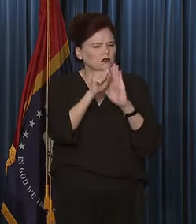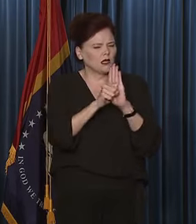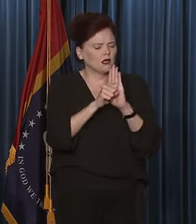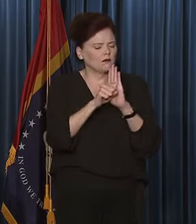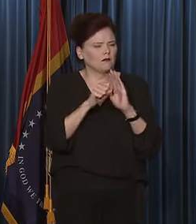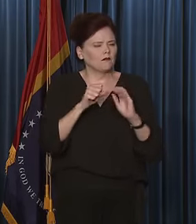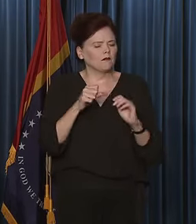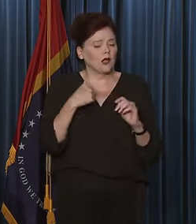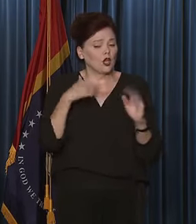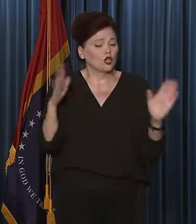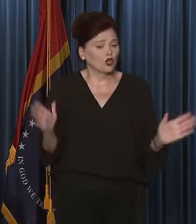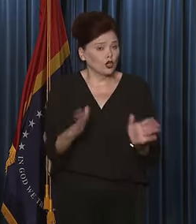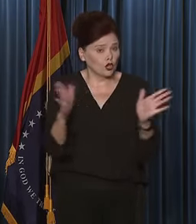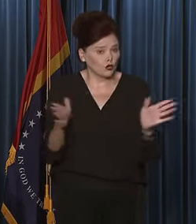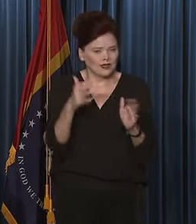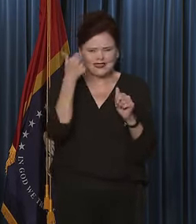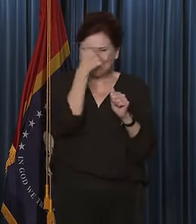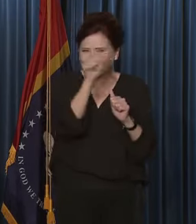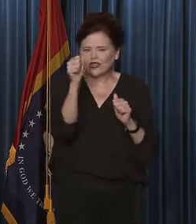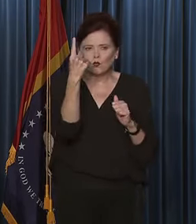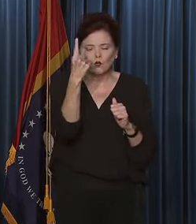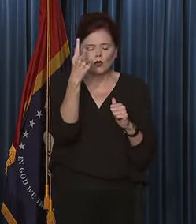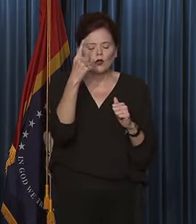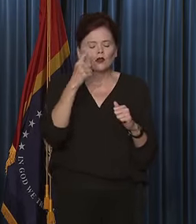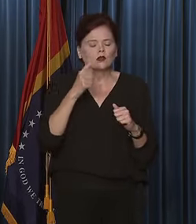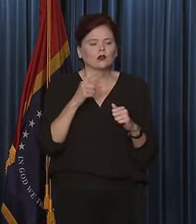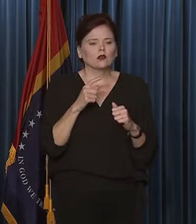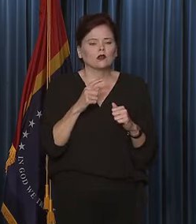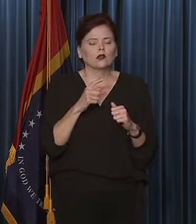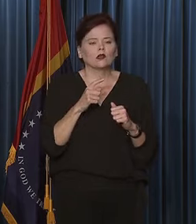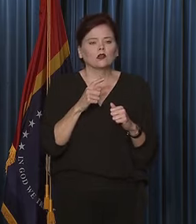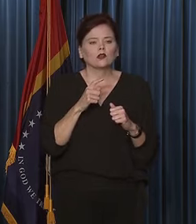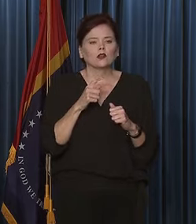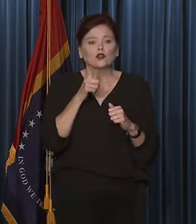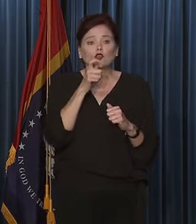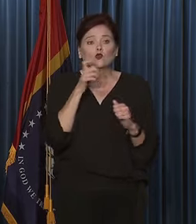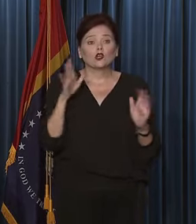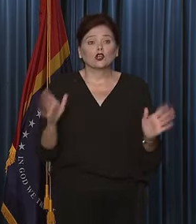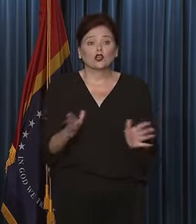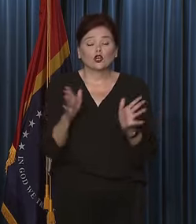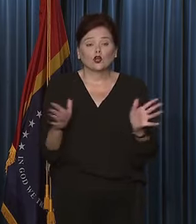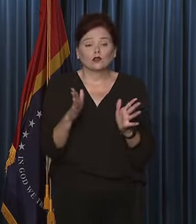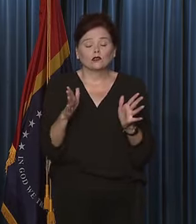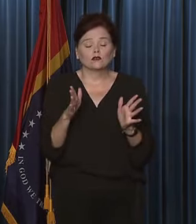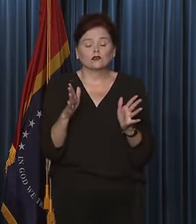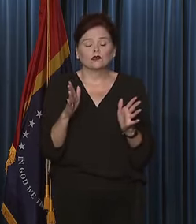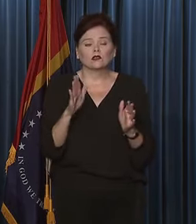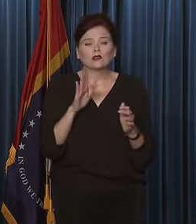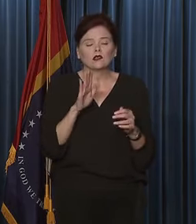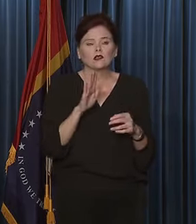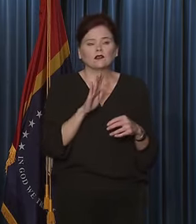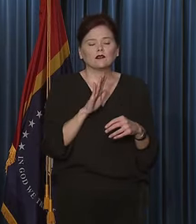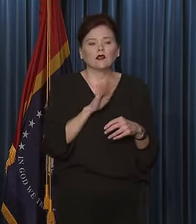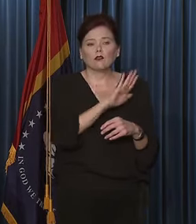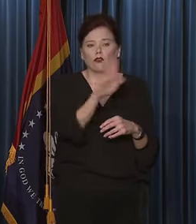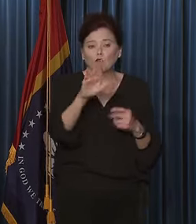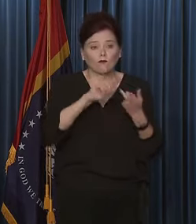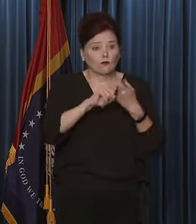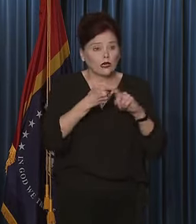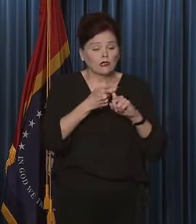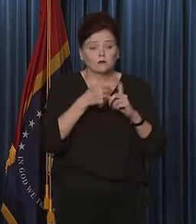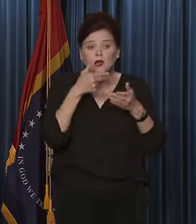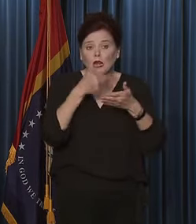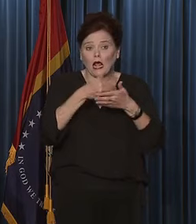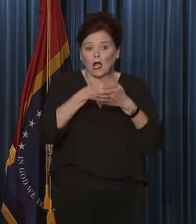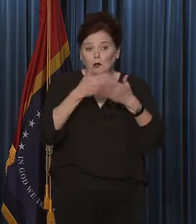I encourage anyone that will encourage their friends and